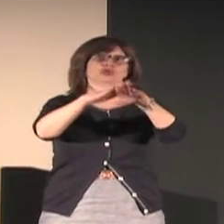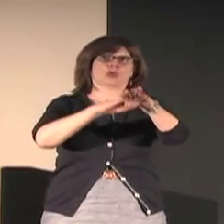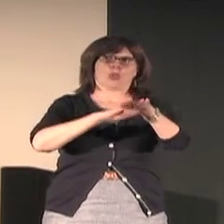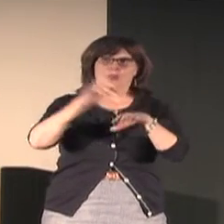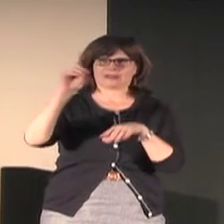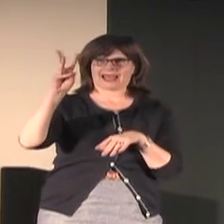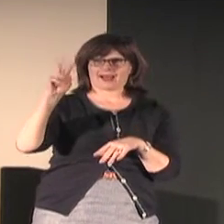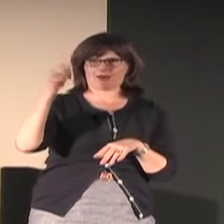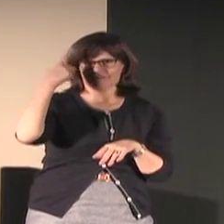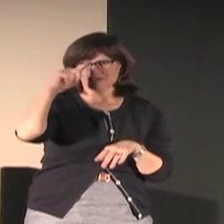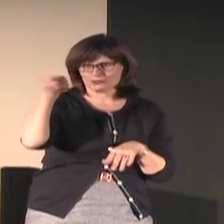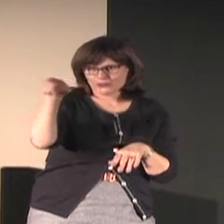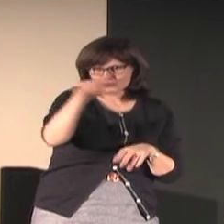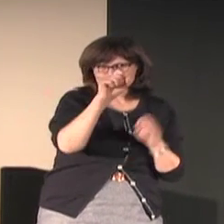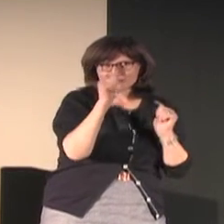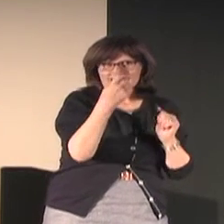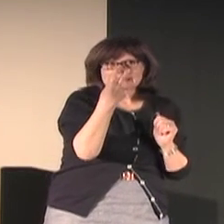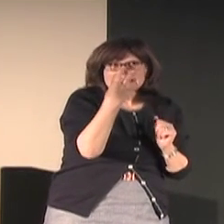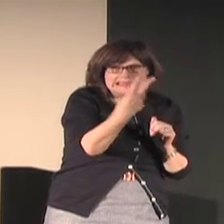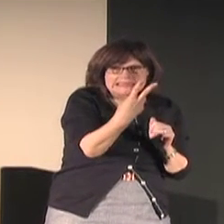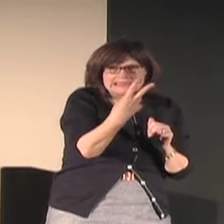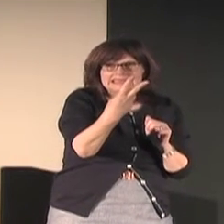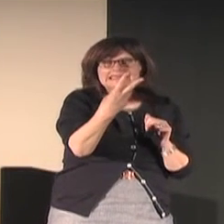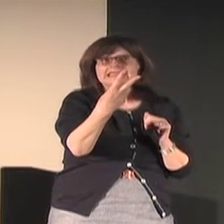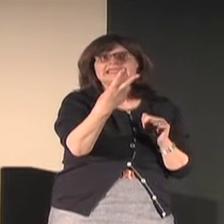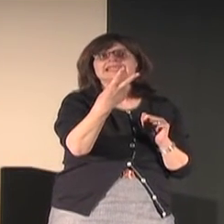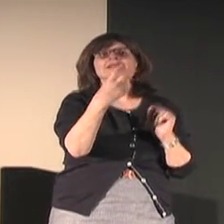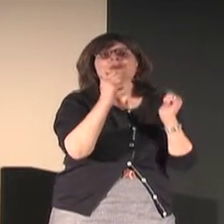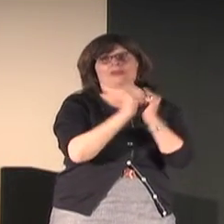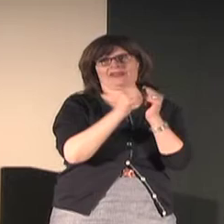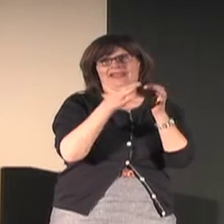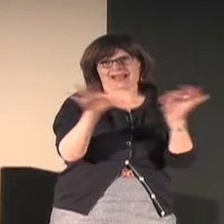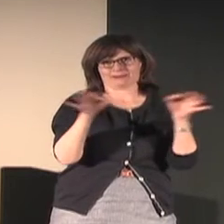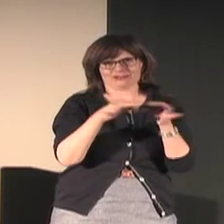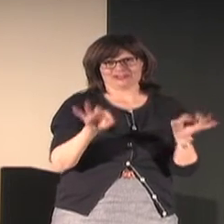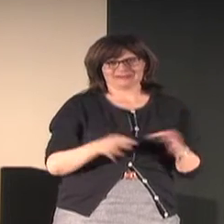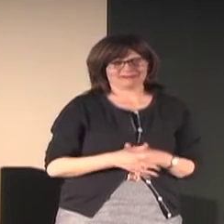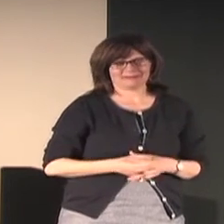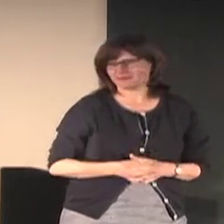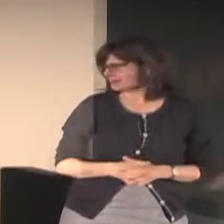So, this time it will be a slow speed, so that you can actually look at the components with the captioning.